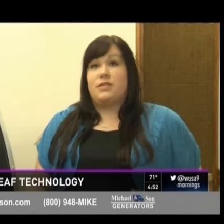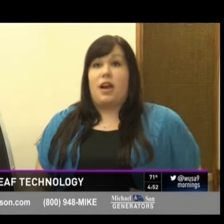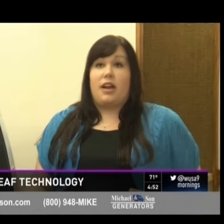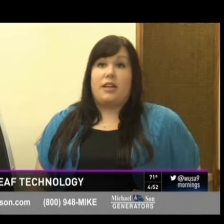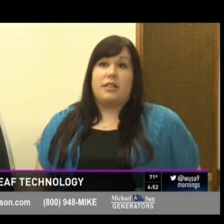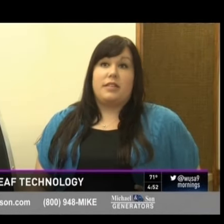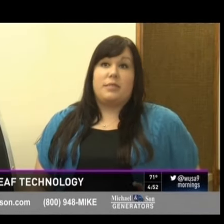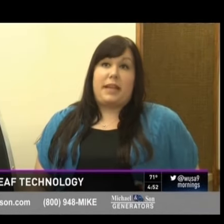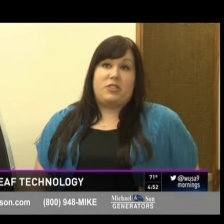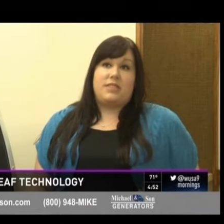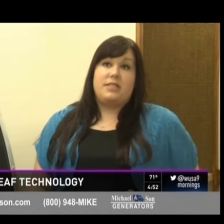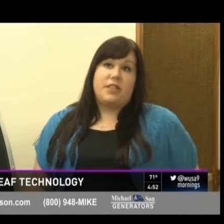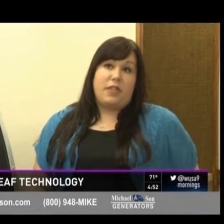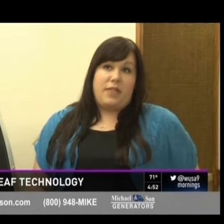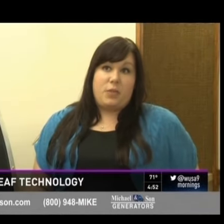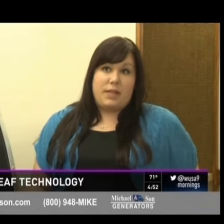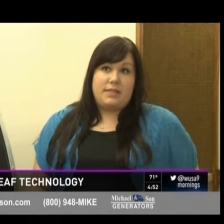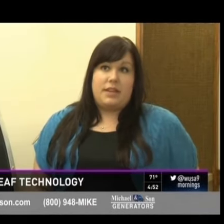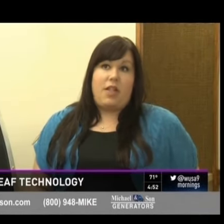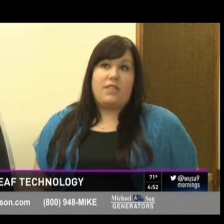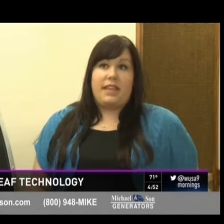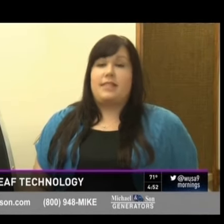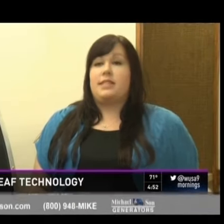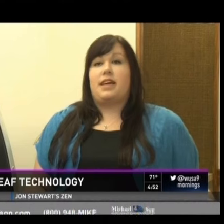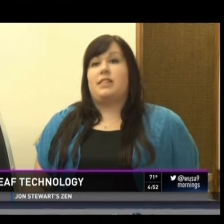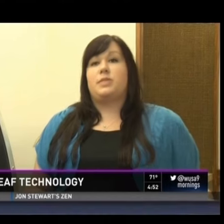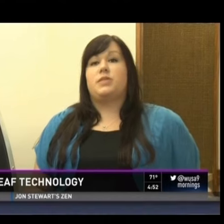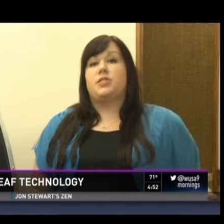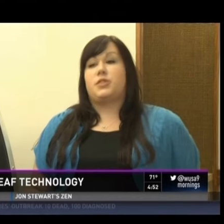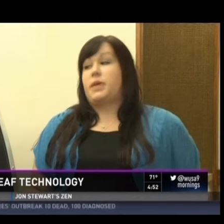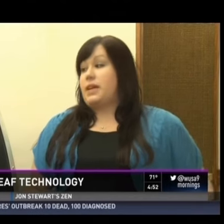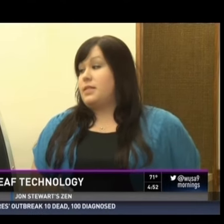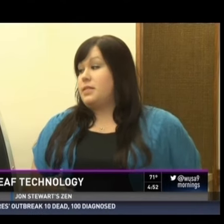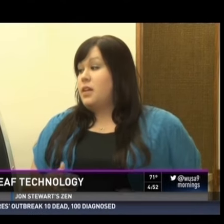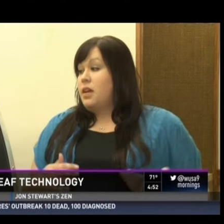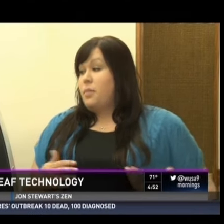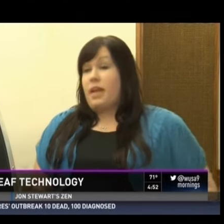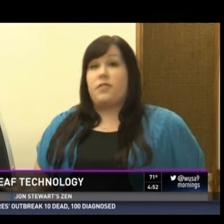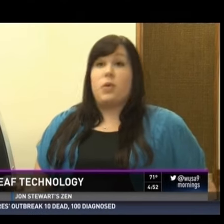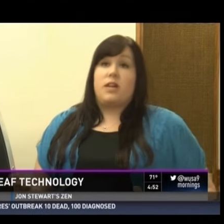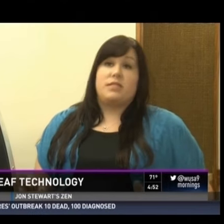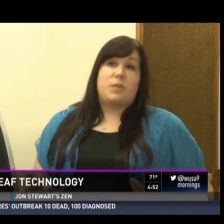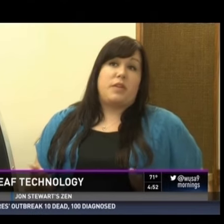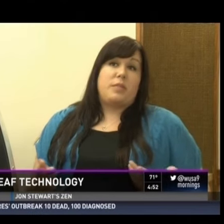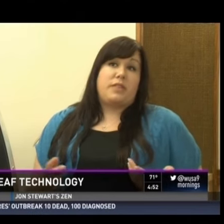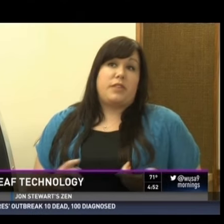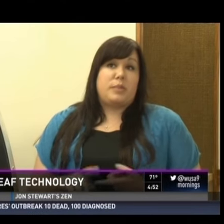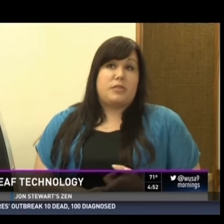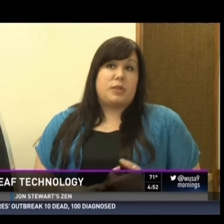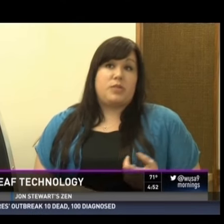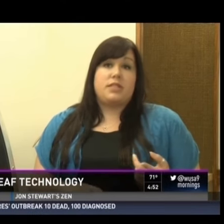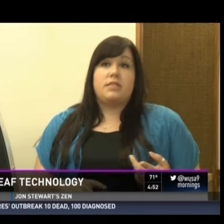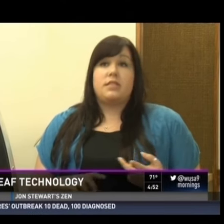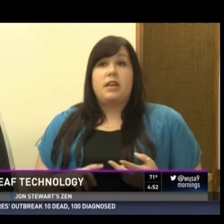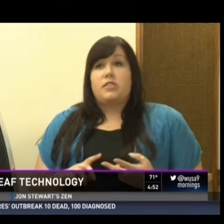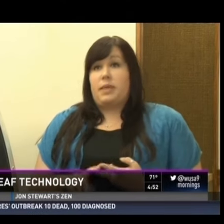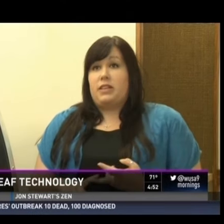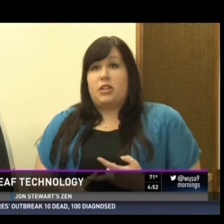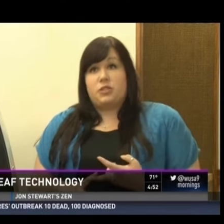our patients, their loved ones, and all of the guests at the hospital to do is make phone calls, whether it be for their prescriptions, to make doctor's